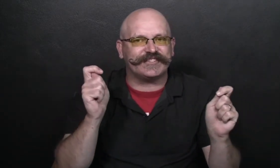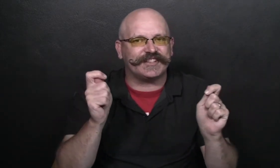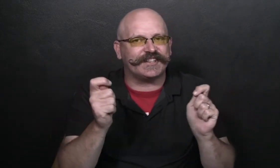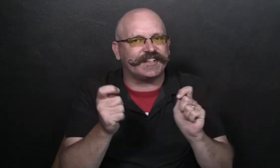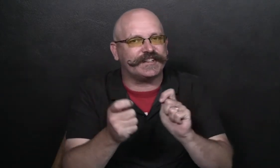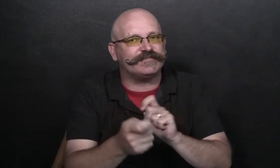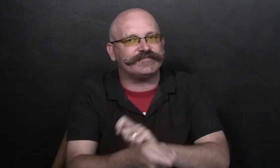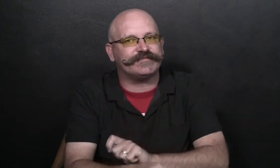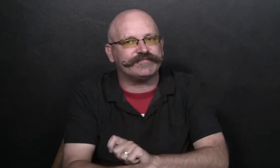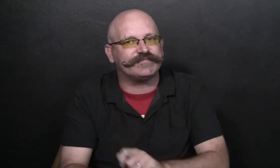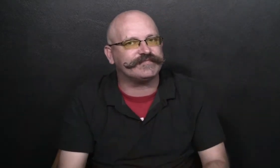ways.